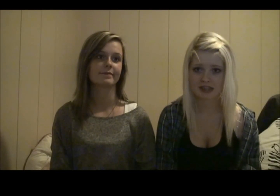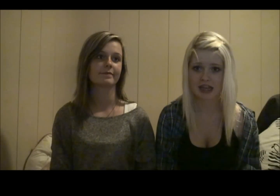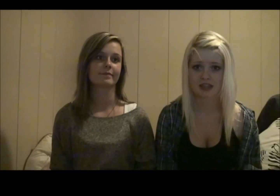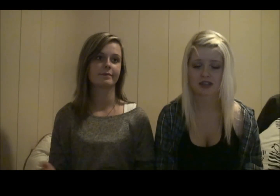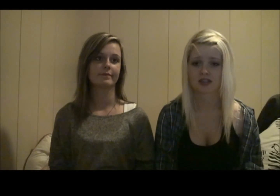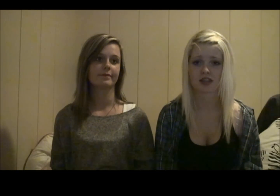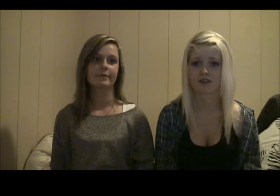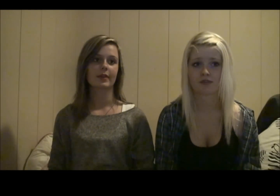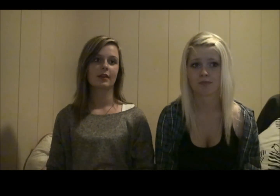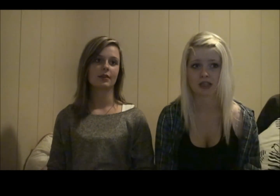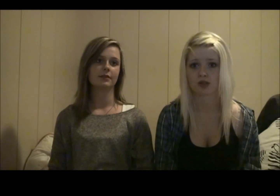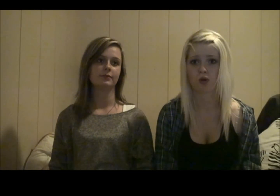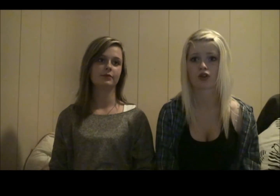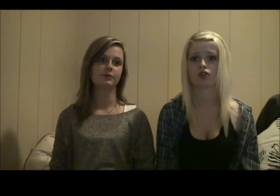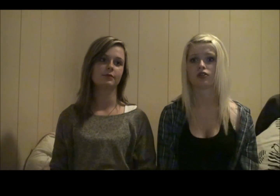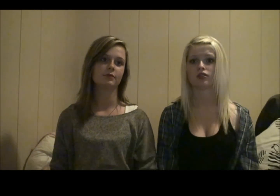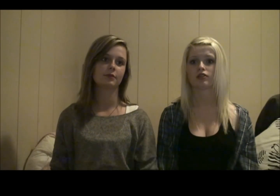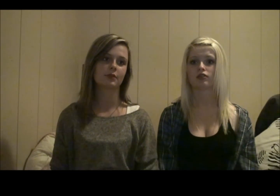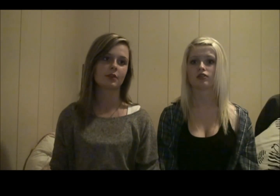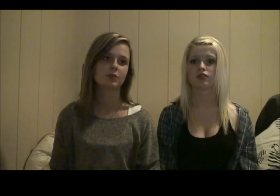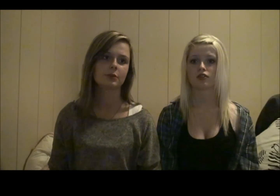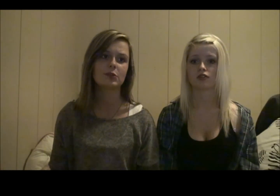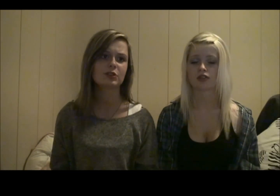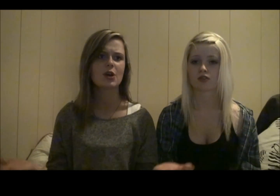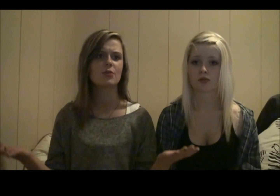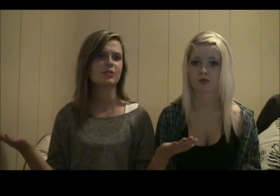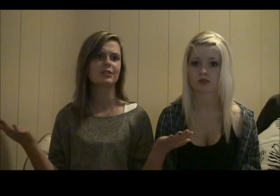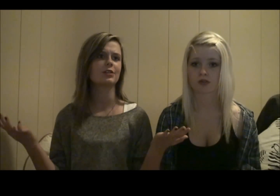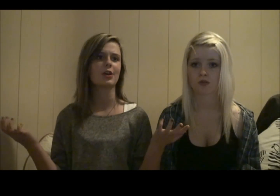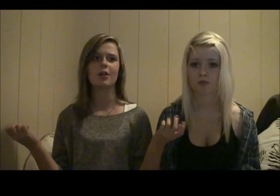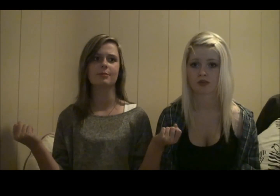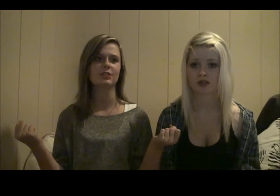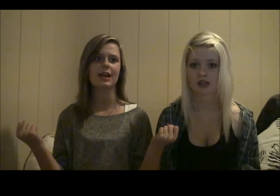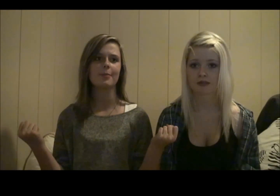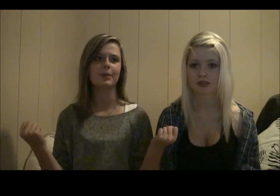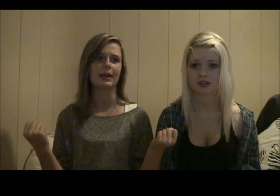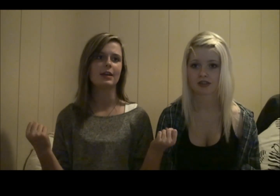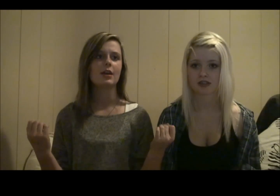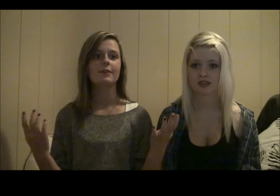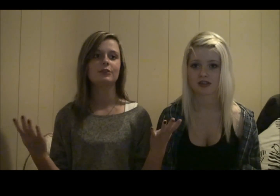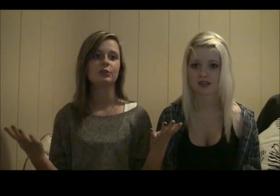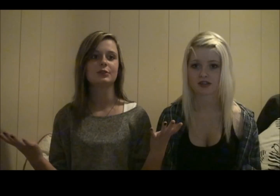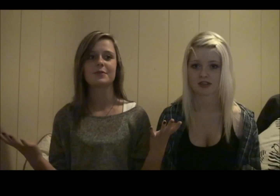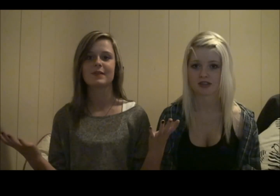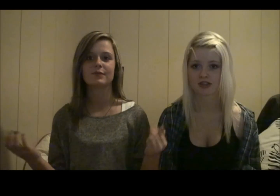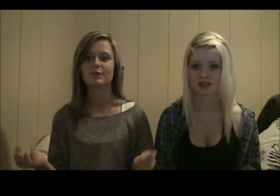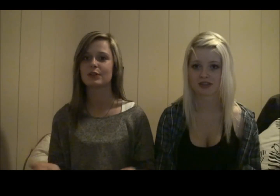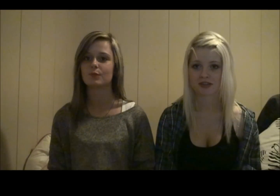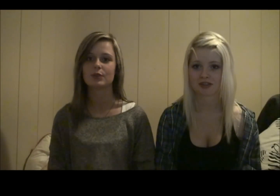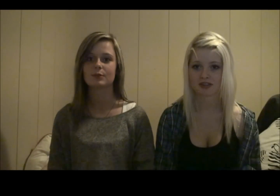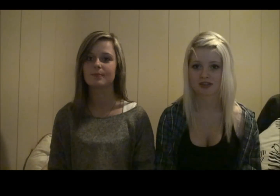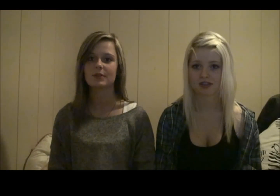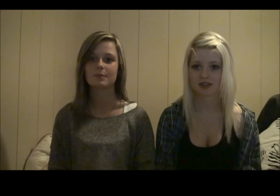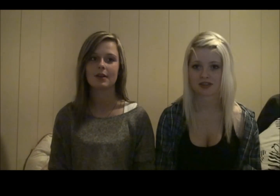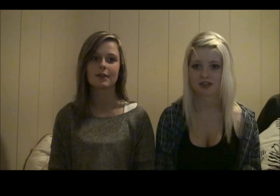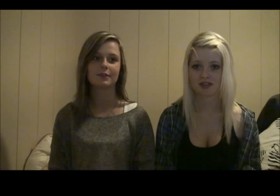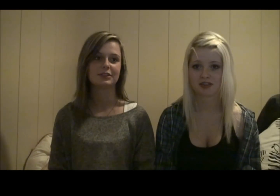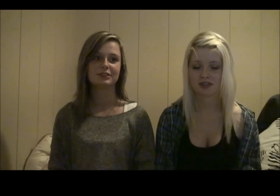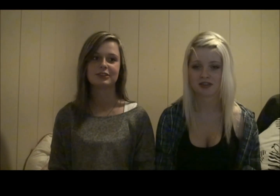accent Fifth master's yield Well, tickle my toes and you'd call me slappy If L's were real, I'd want one to whisper tiny little secrets